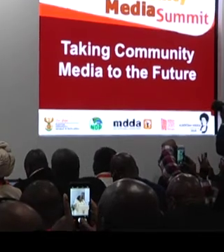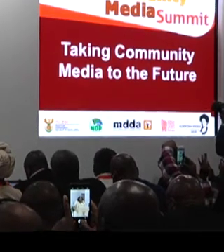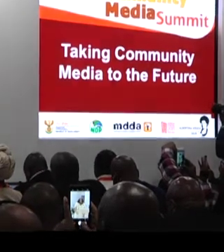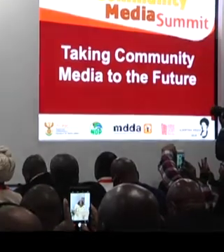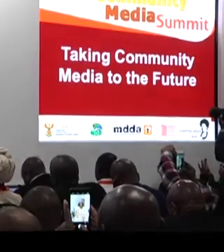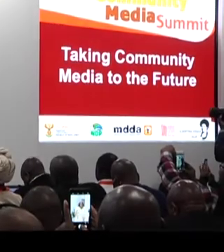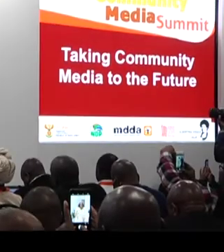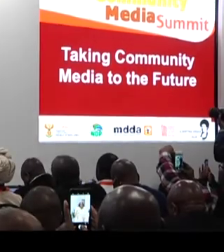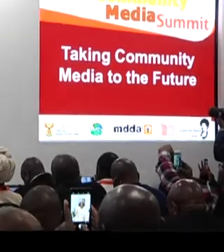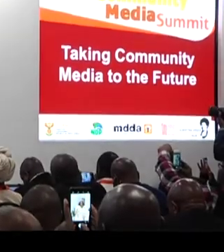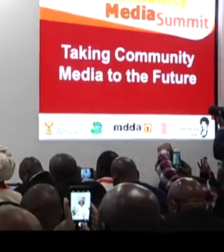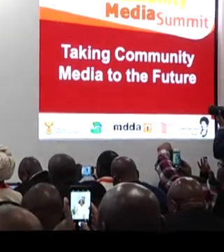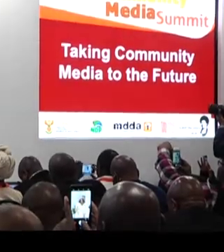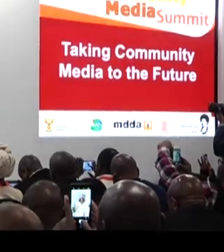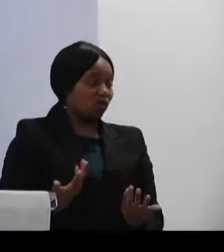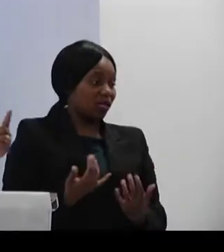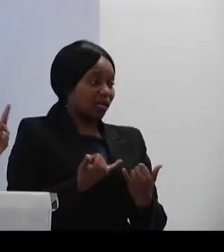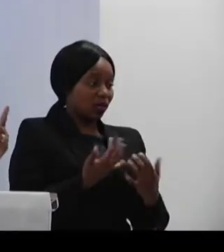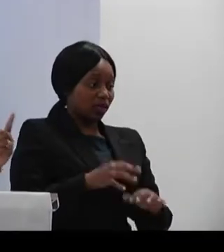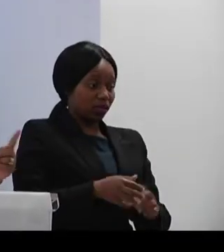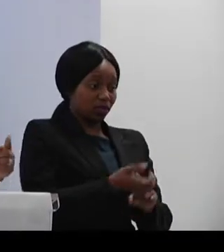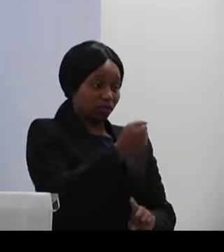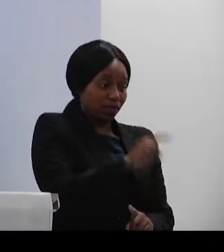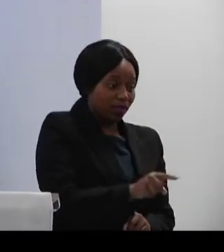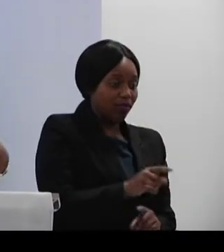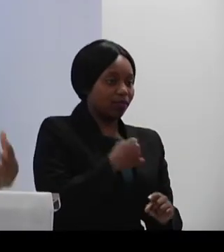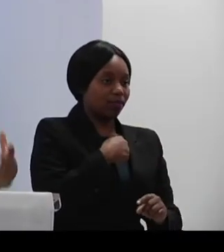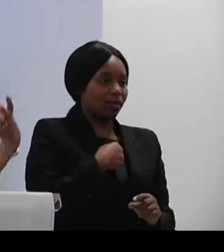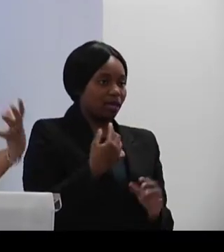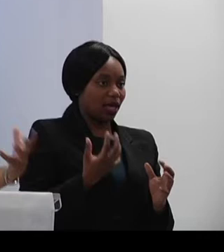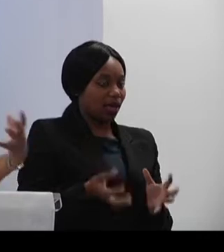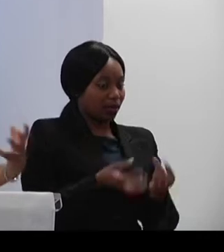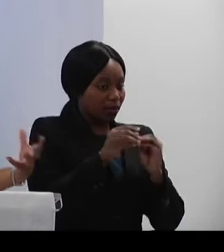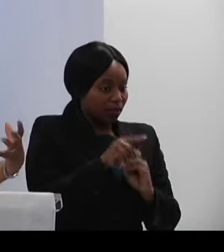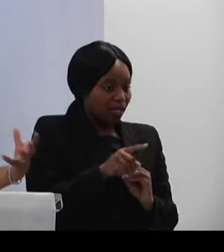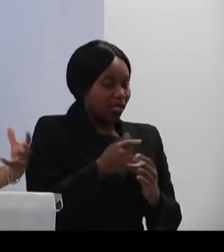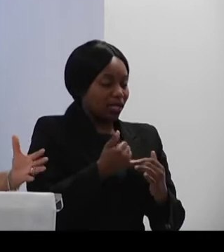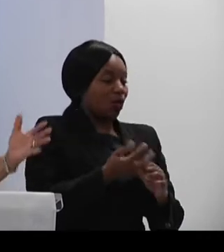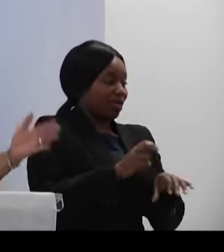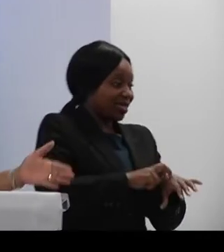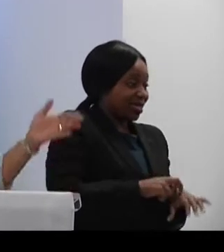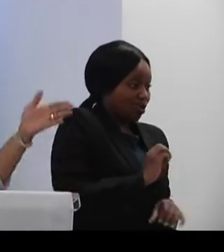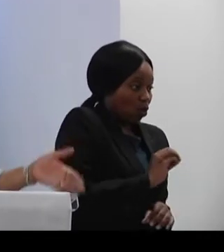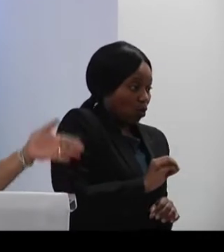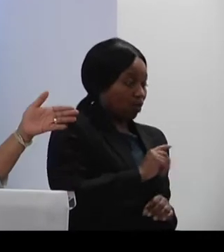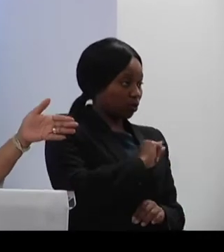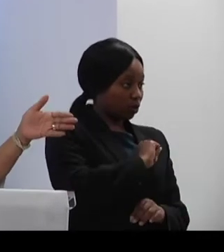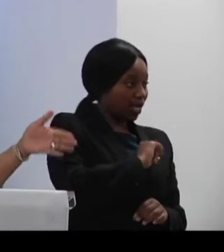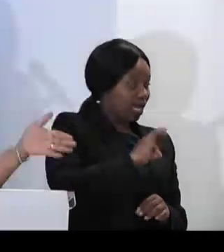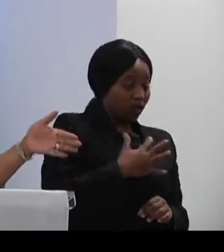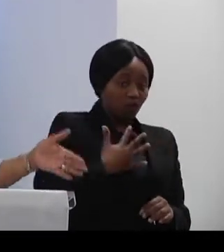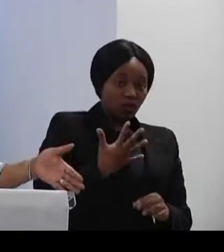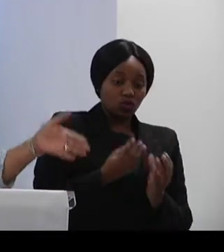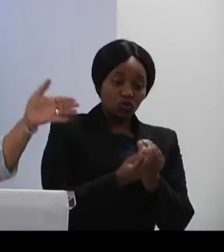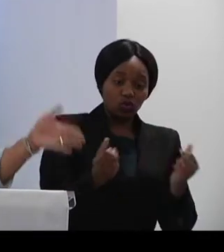was one of the things that I picked up. And in realizing that, then a need arose that for us to be able to